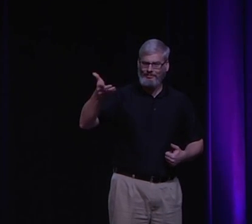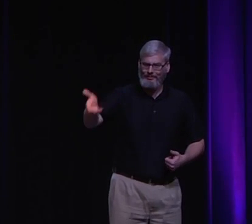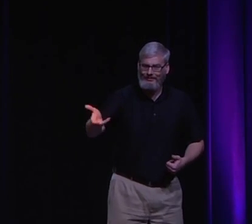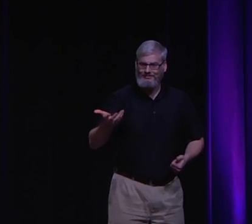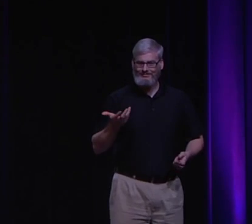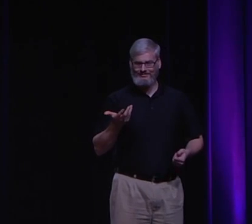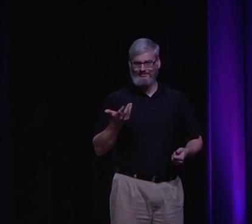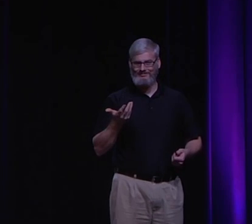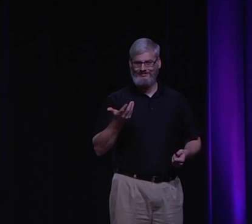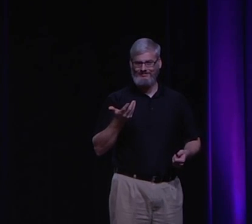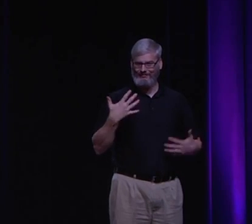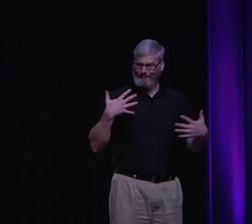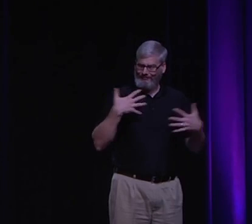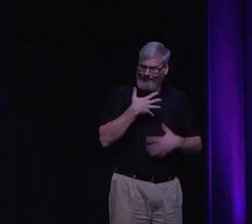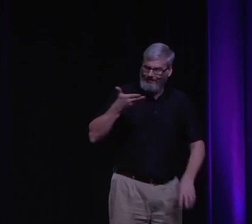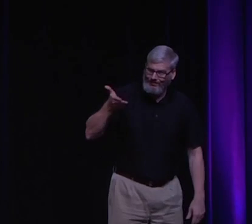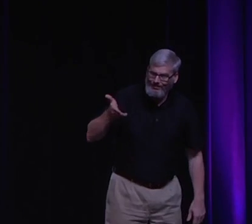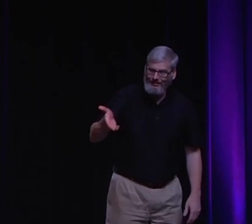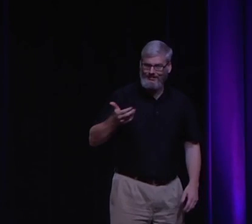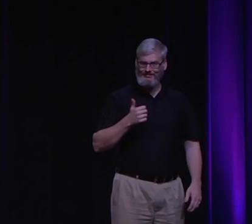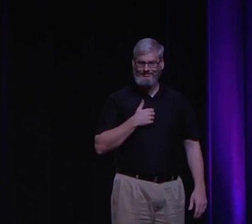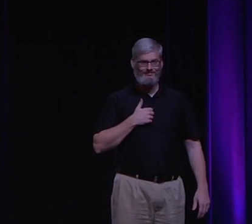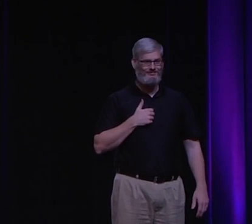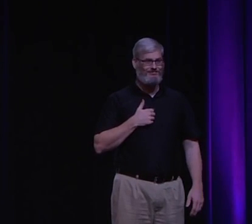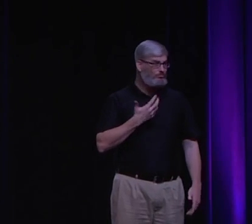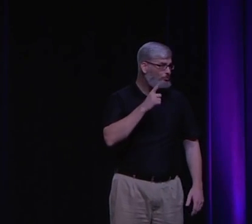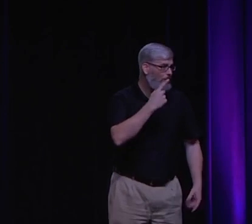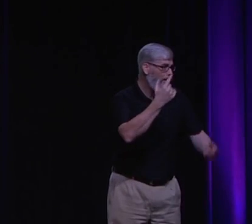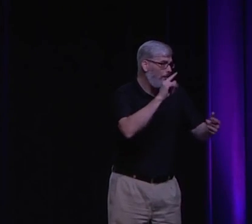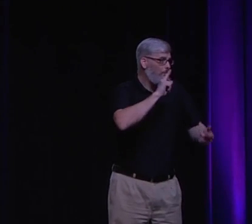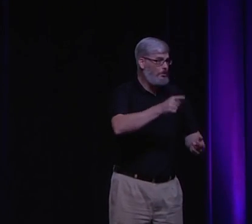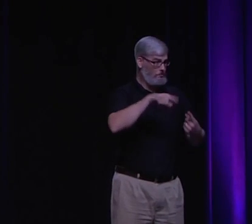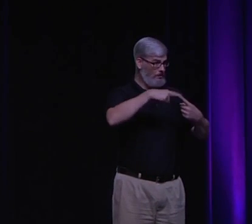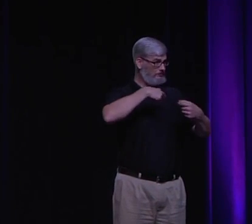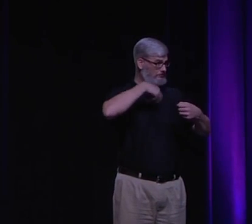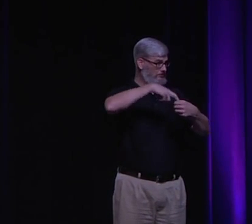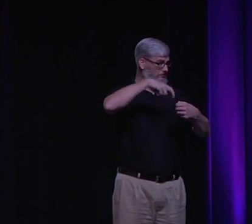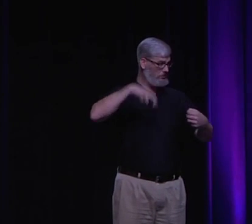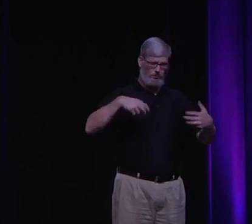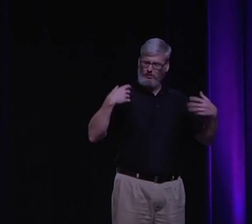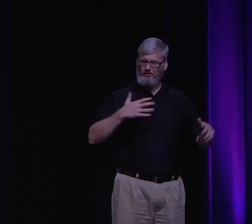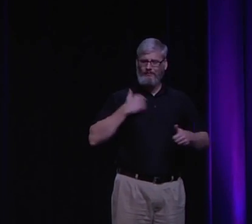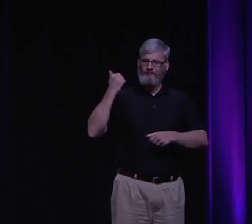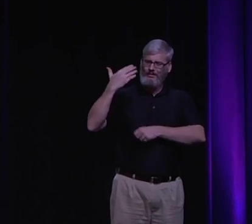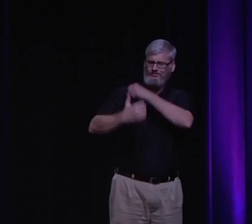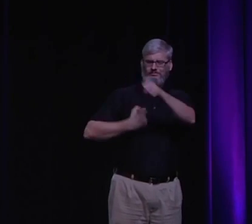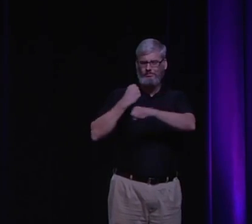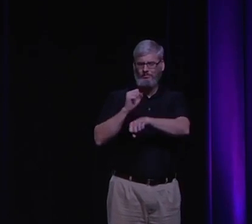The threat of shaming, the fear associated with that, and you know, it's true, it really